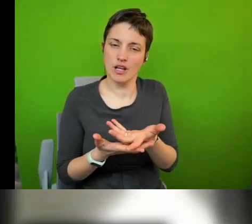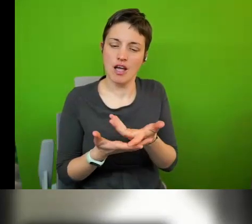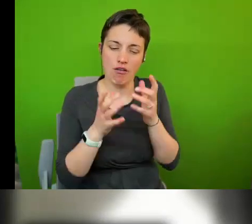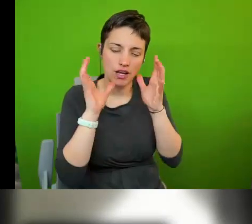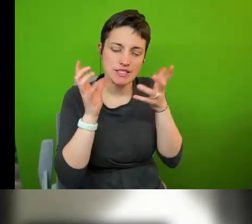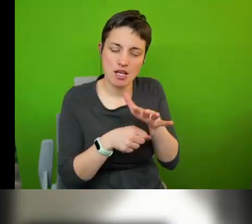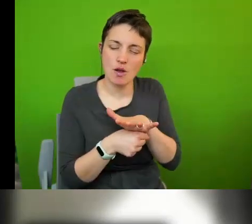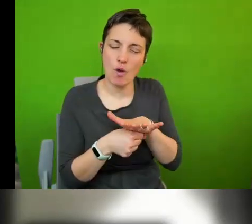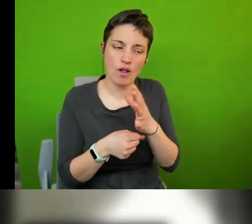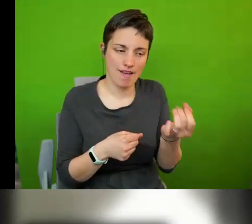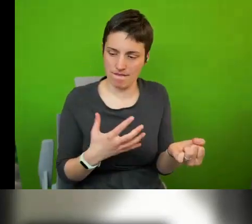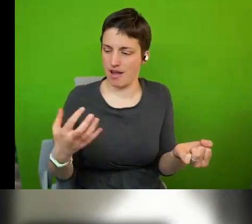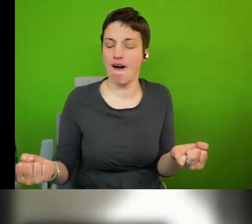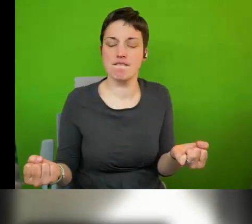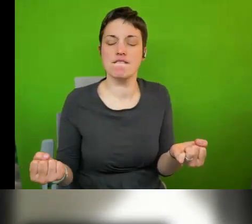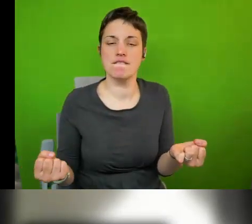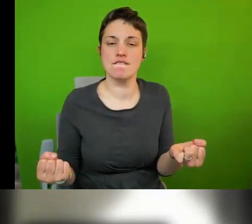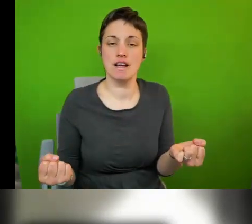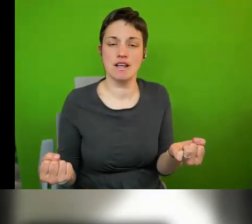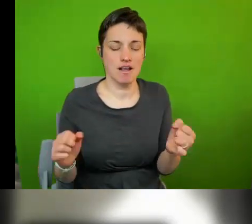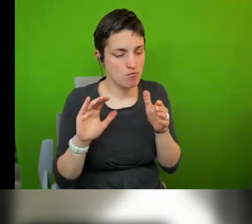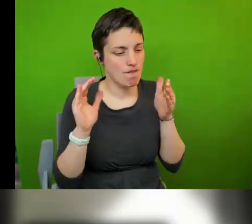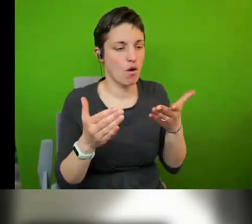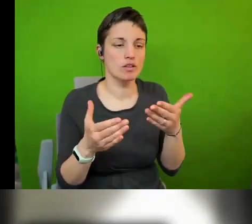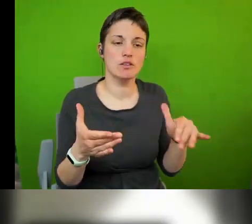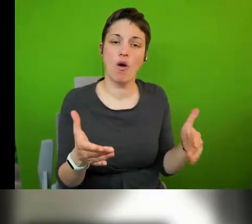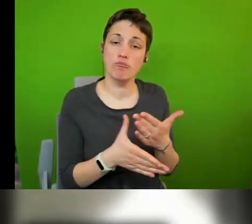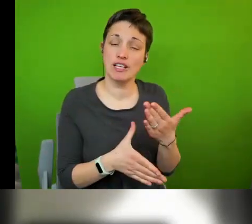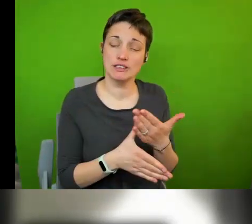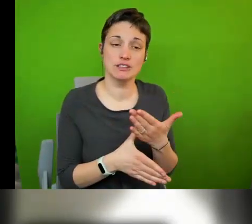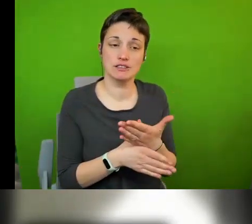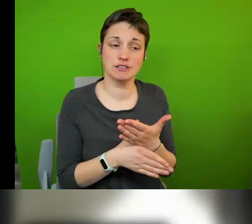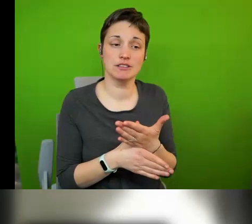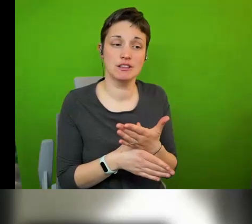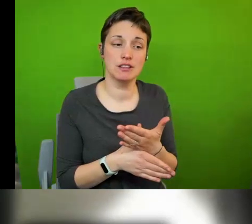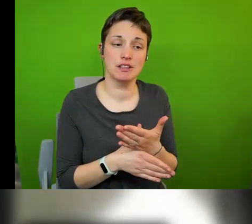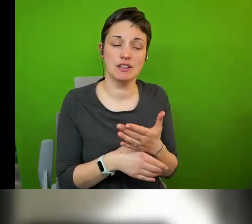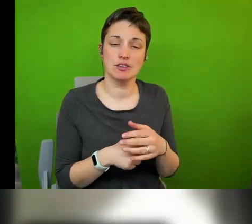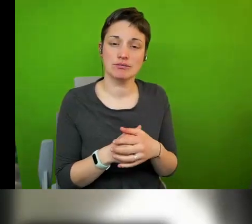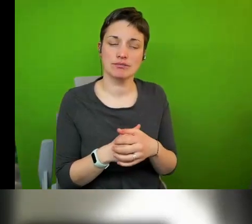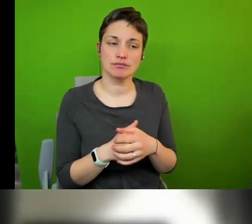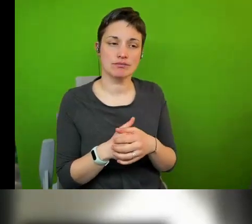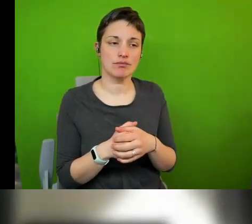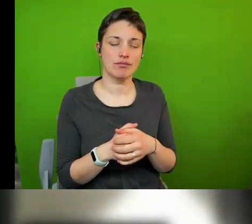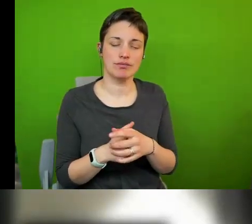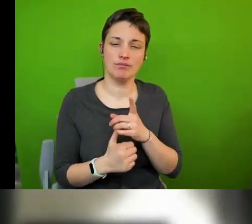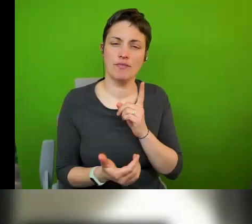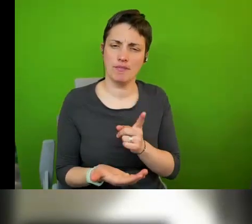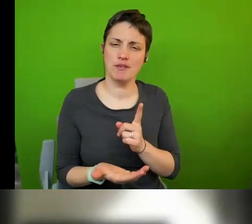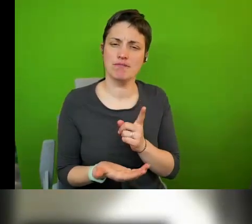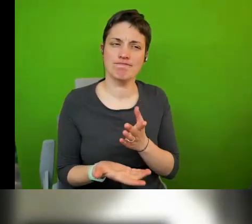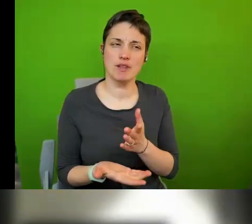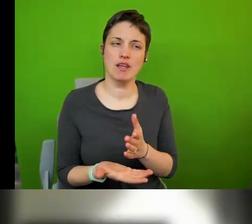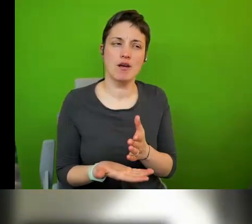and uh keep it operational and possible in that that realm i think this would be a realistic approach